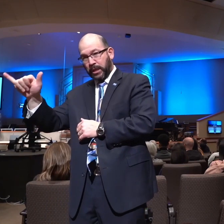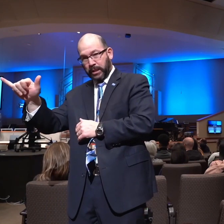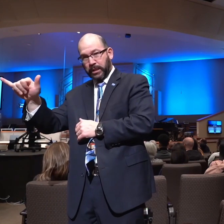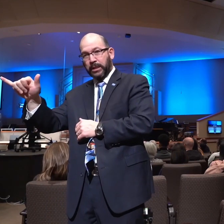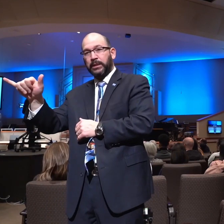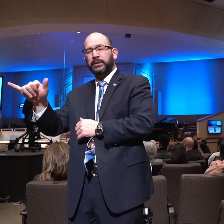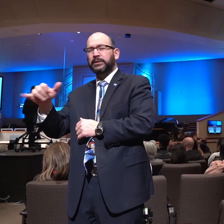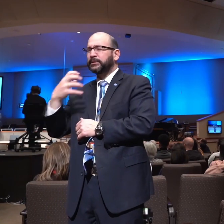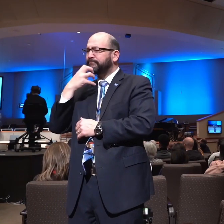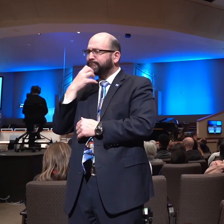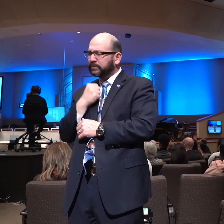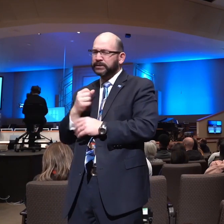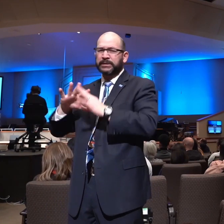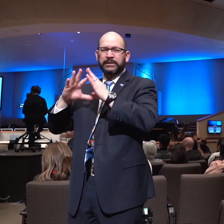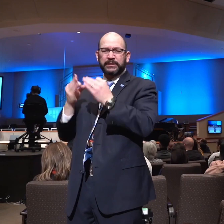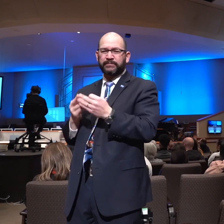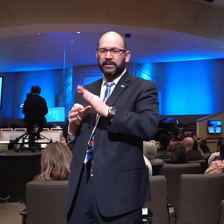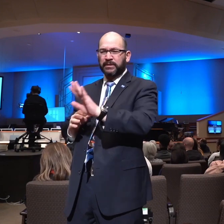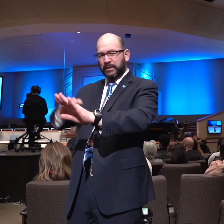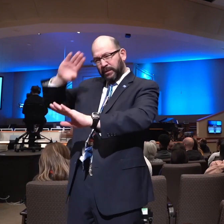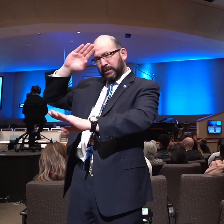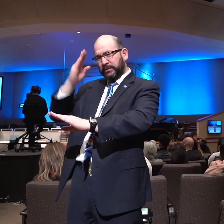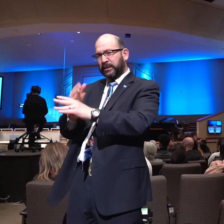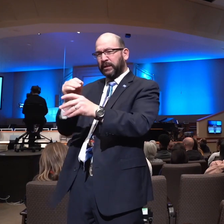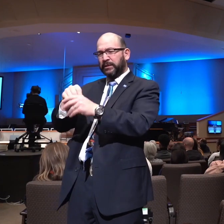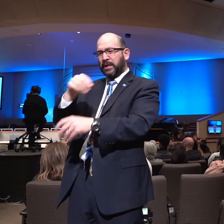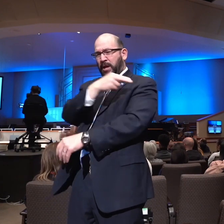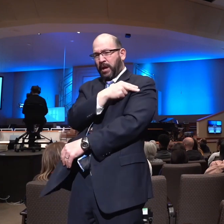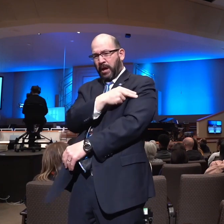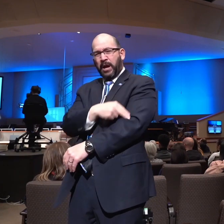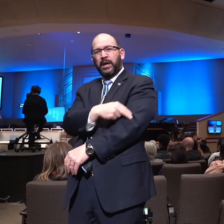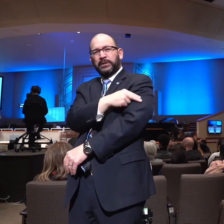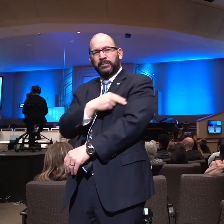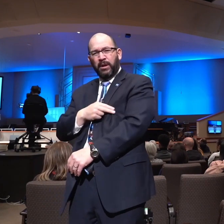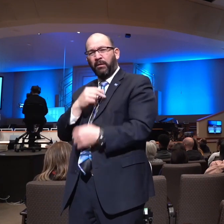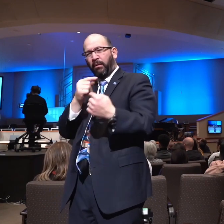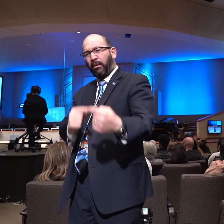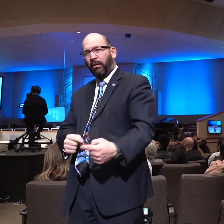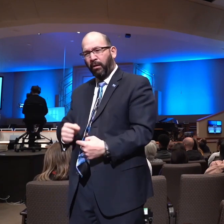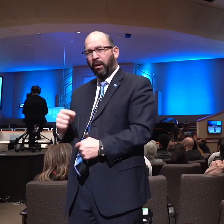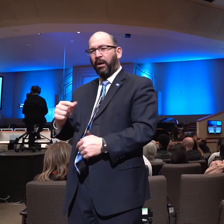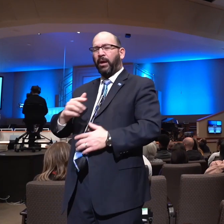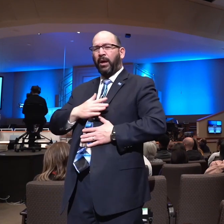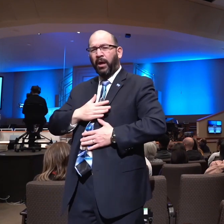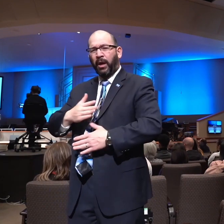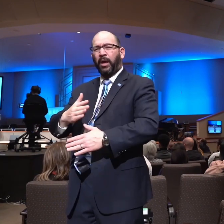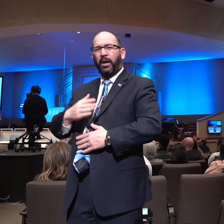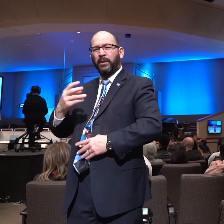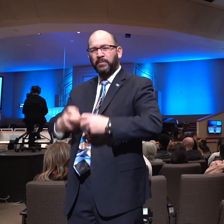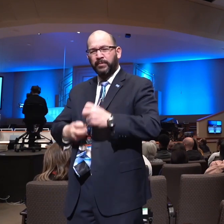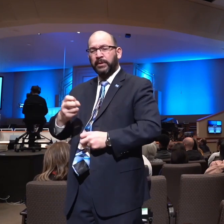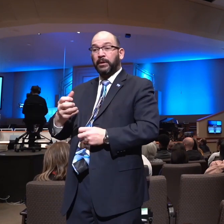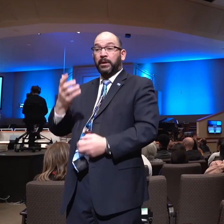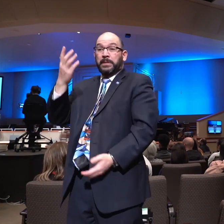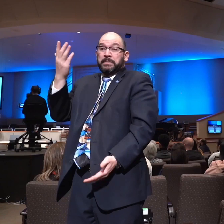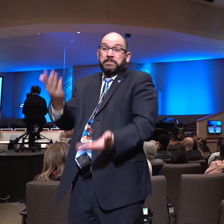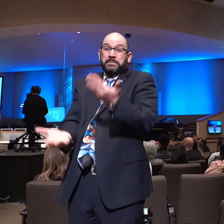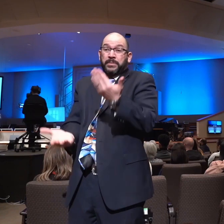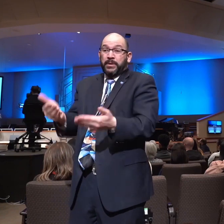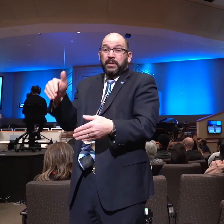a dear family, and their son has been in the hospital and struggling for breath. And we're praying that maybe tonight the doctors will let him come home.